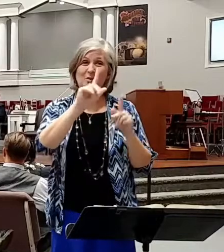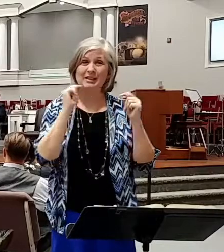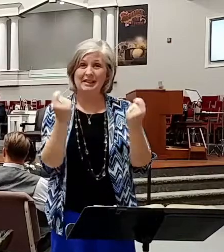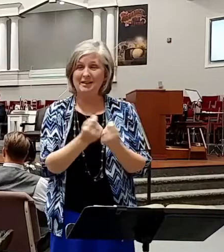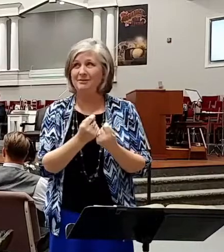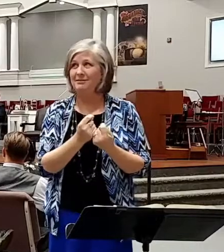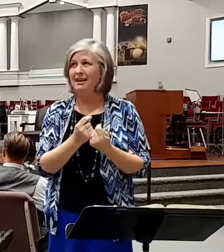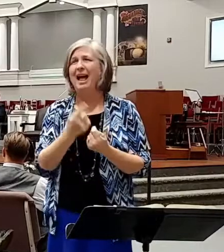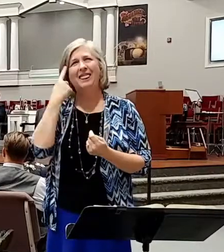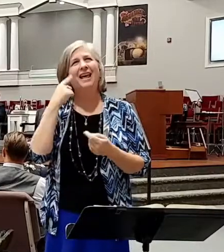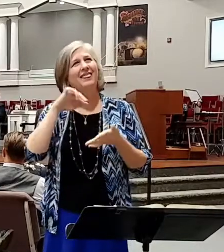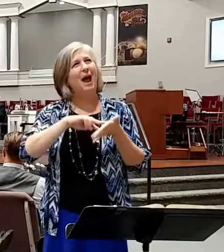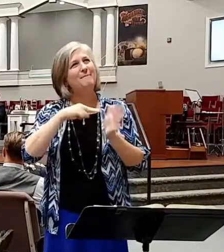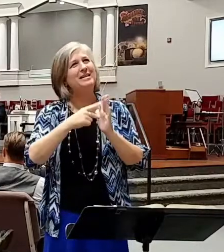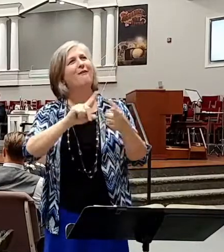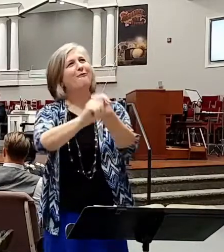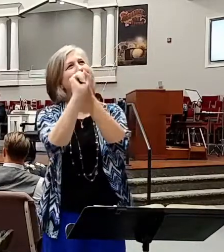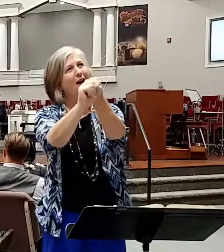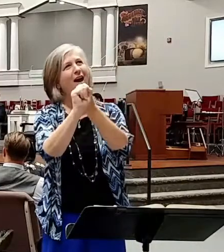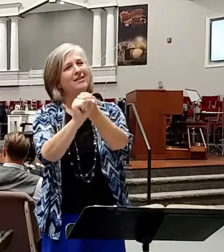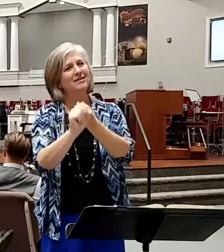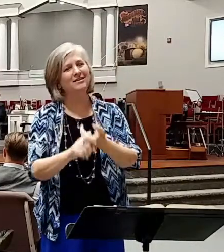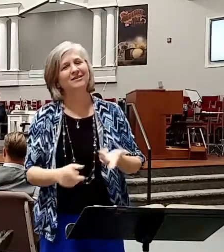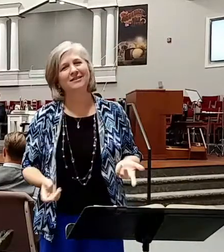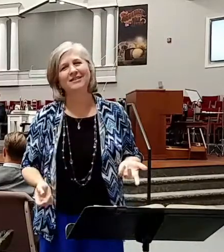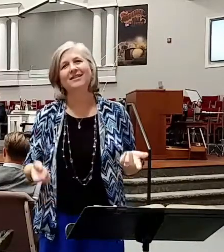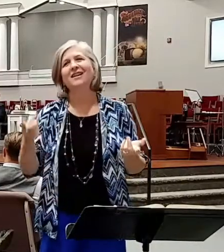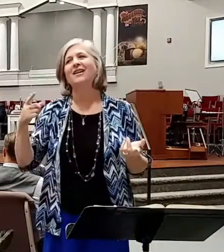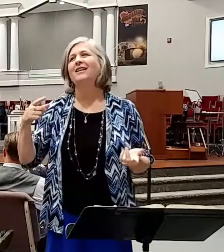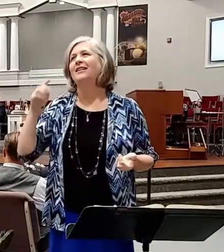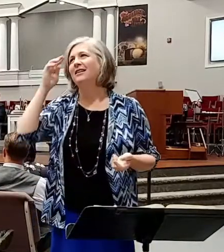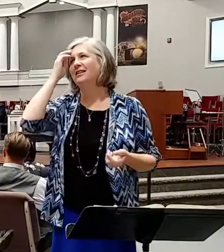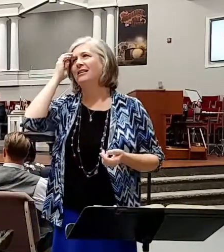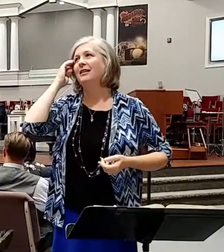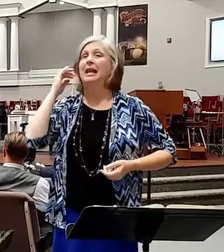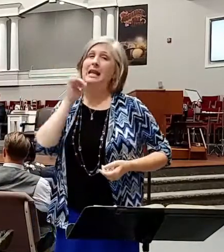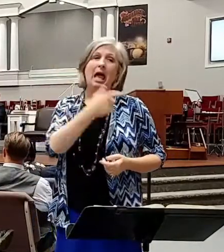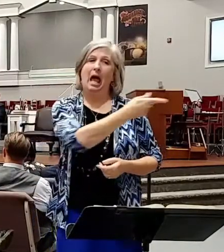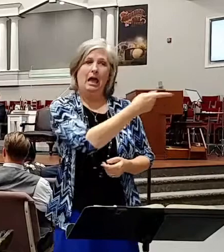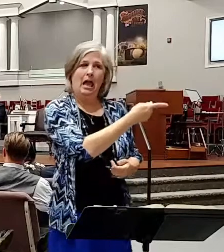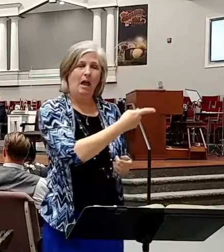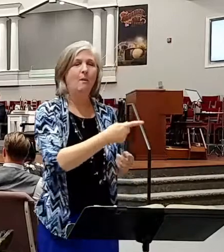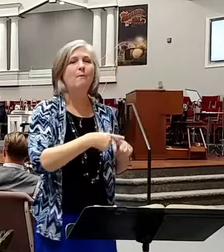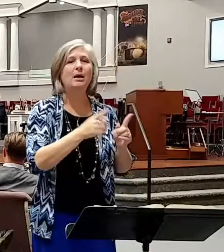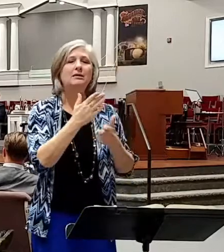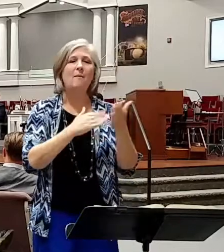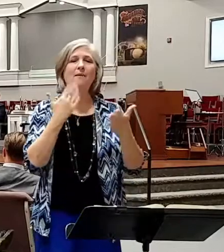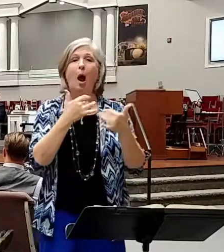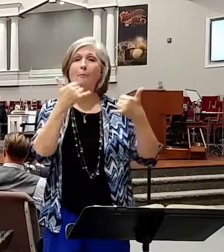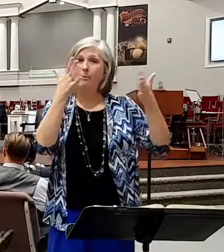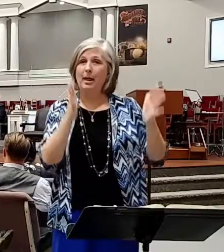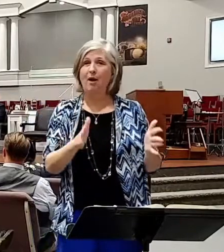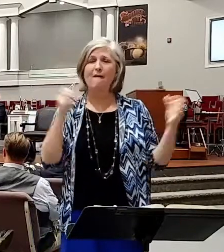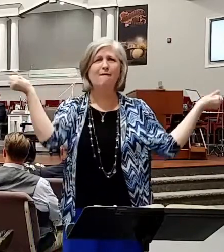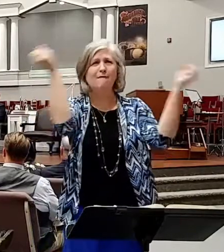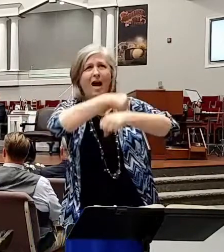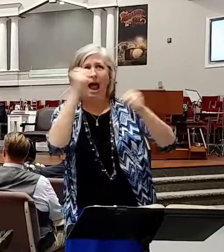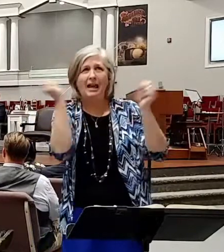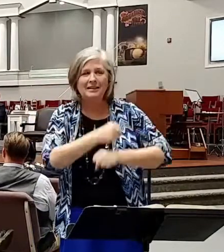friendship somehow. We've had, not me and him personally, but some of our players have had fights. And you know what? After all